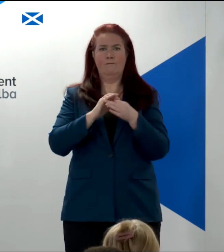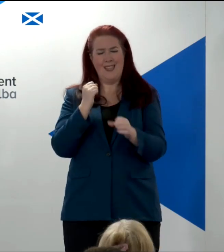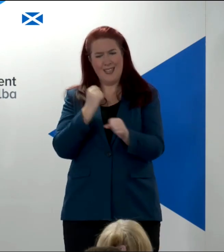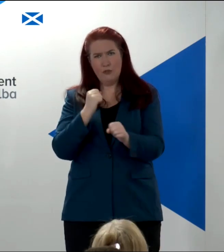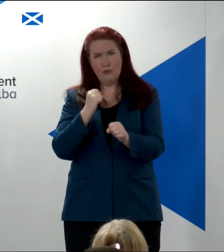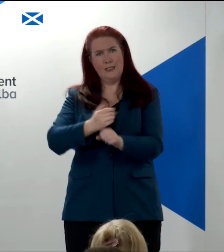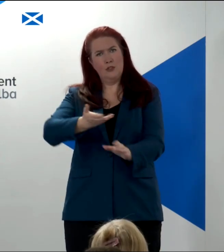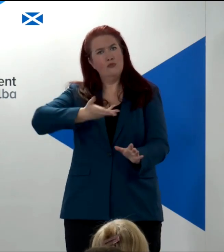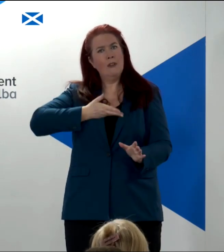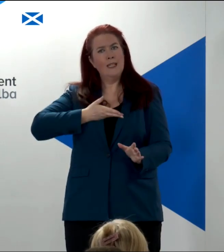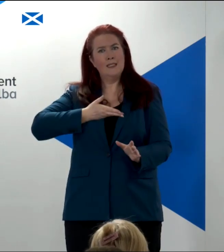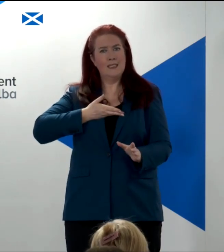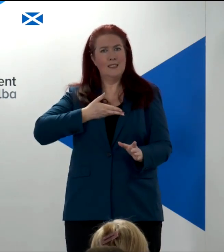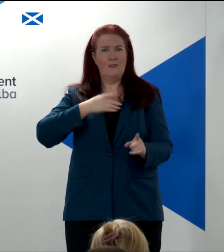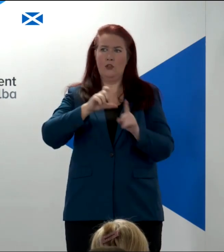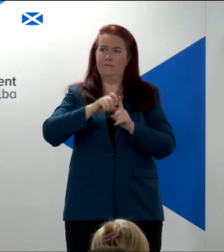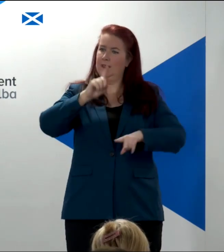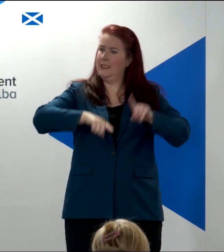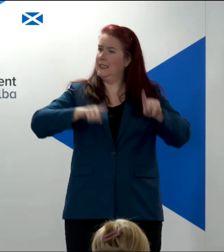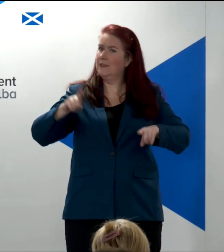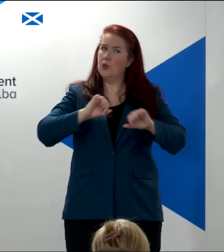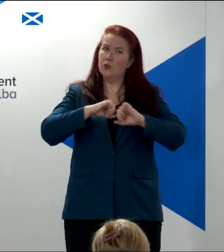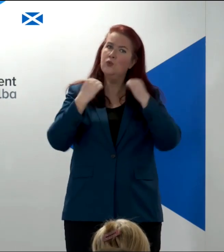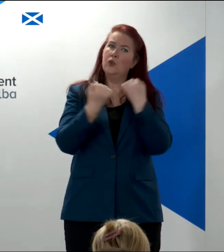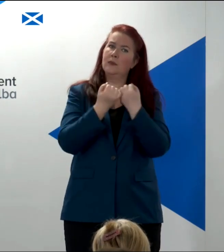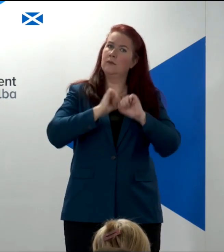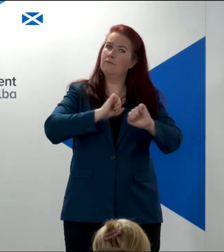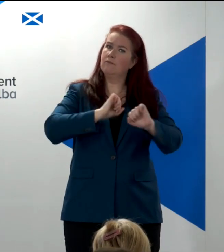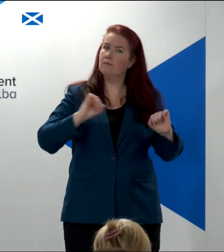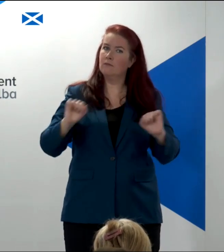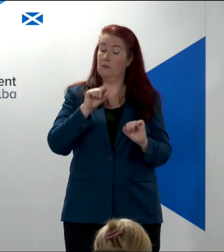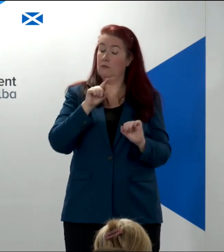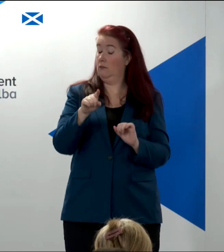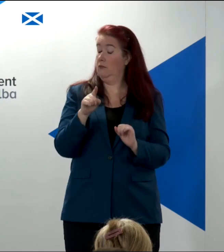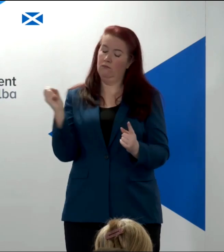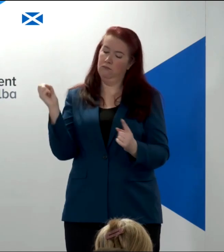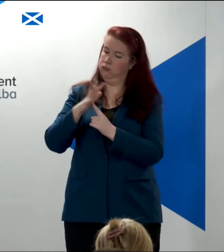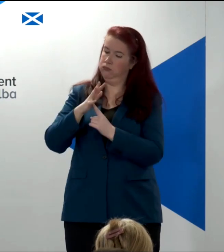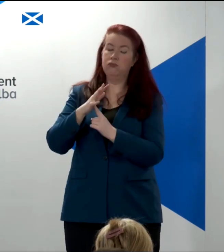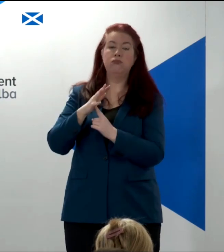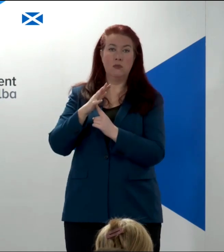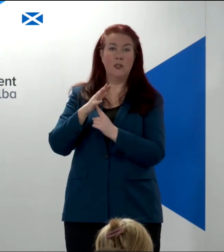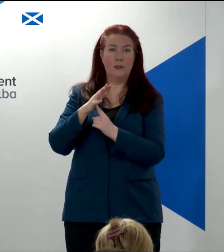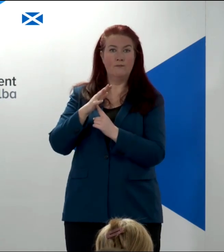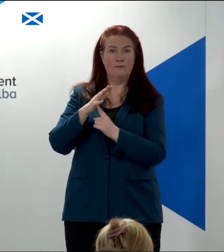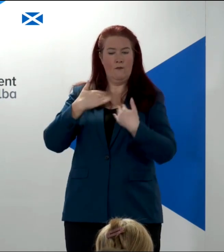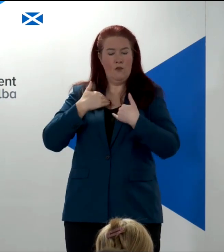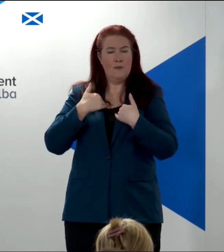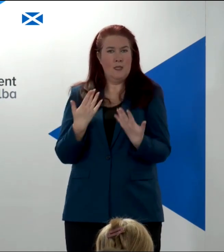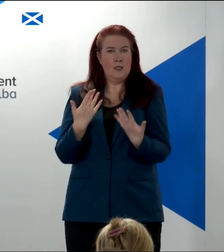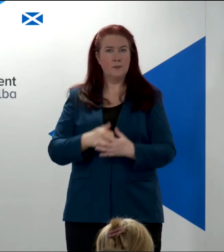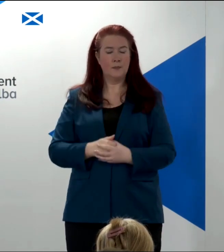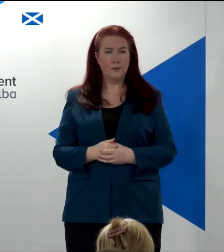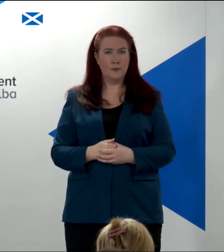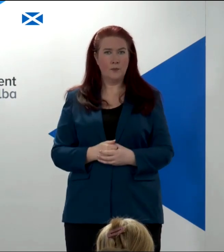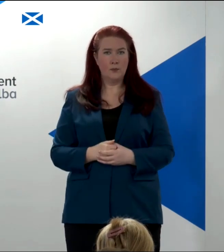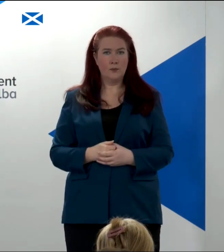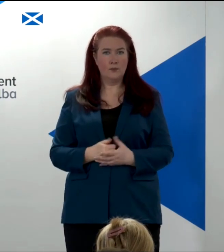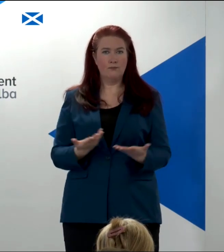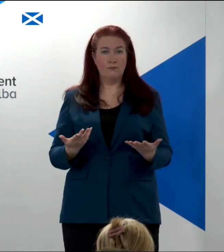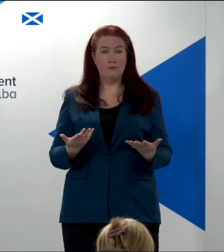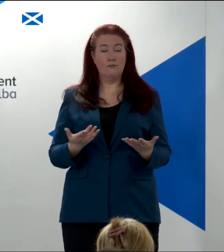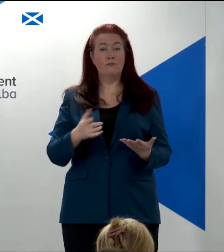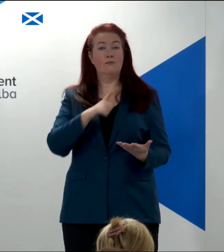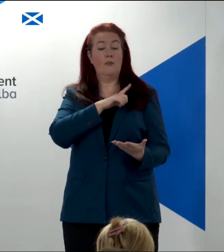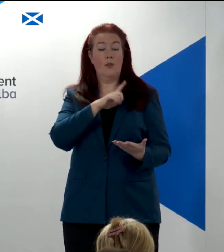for diverse groups of individuals is of the utmost importance to me. So the paper that we